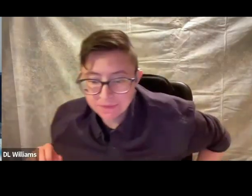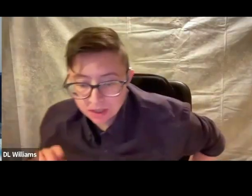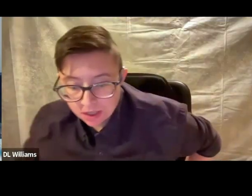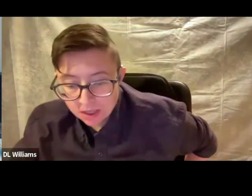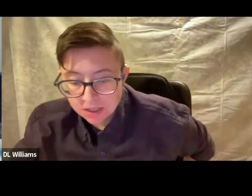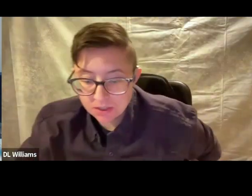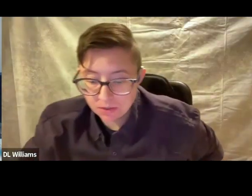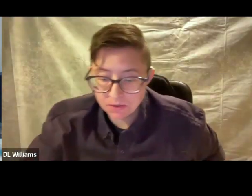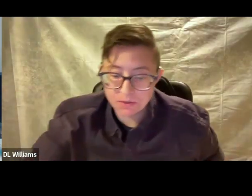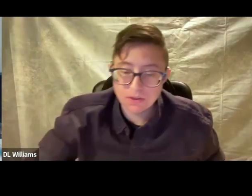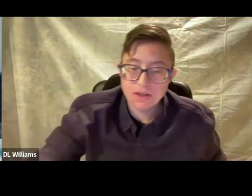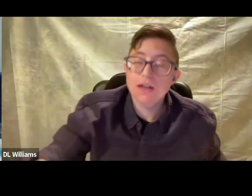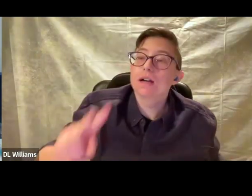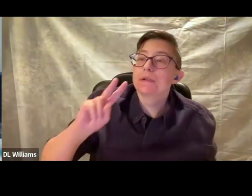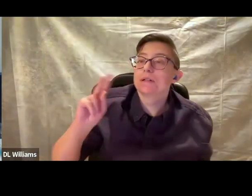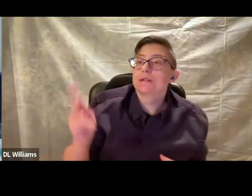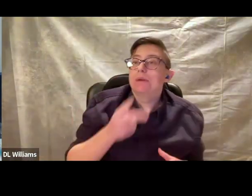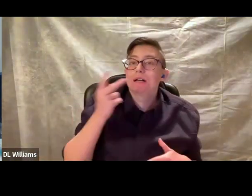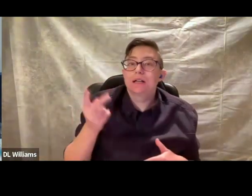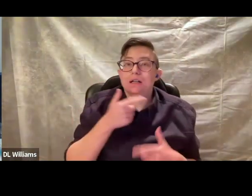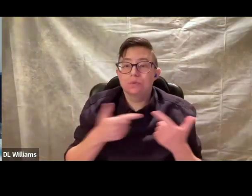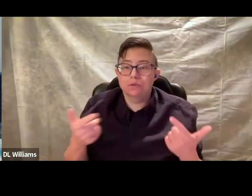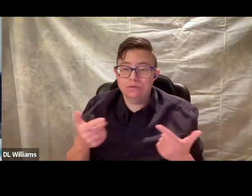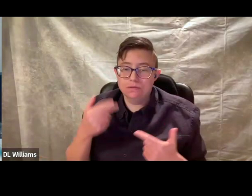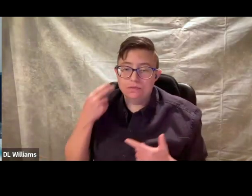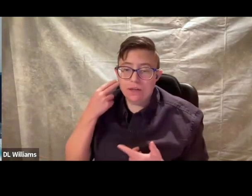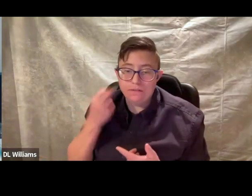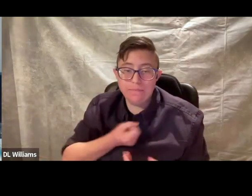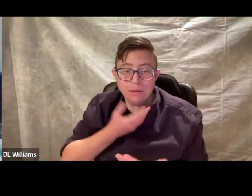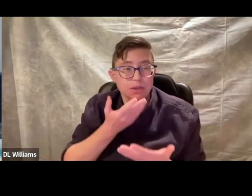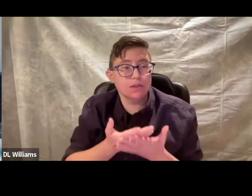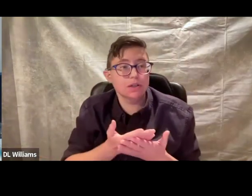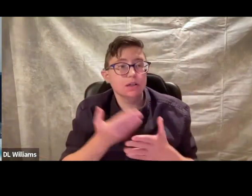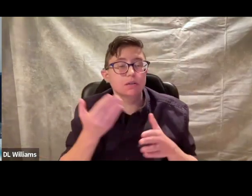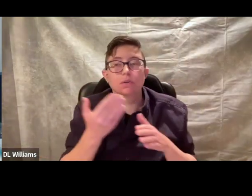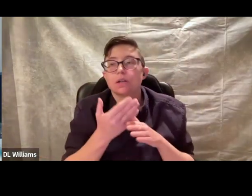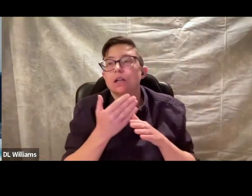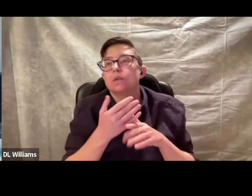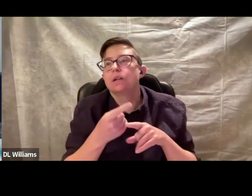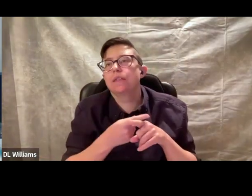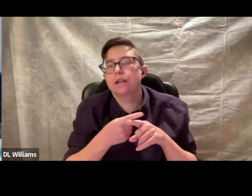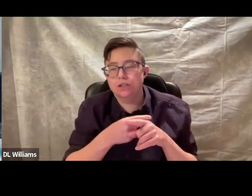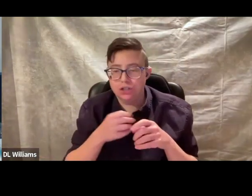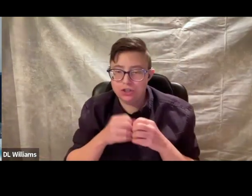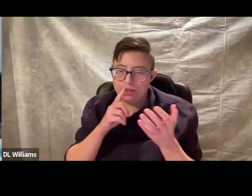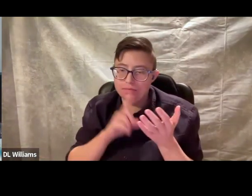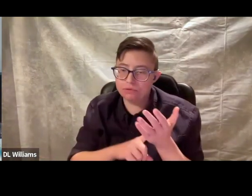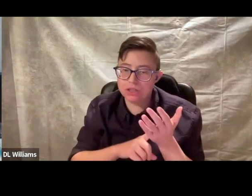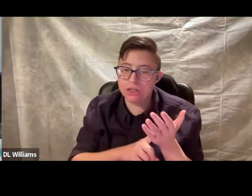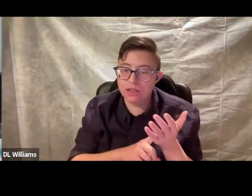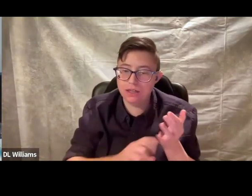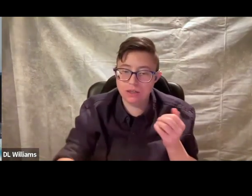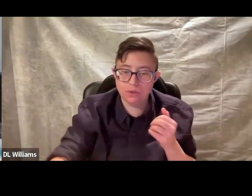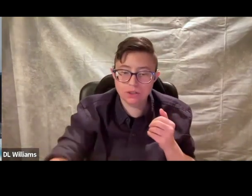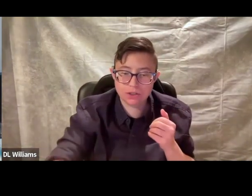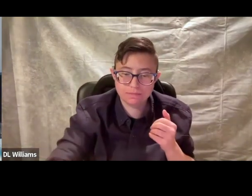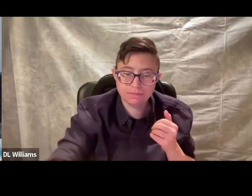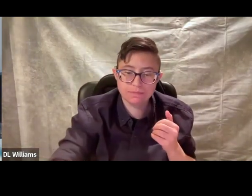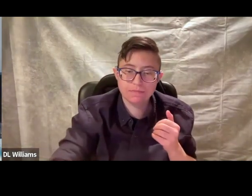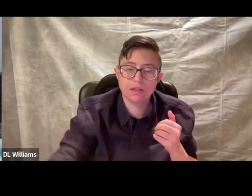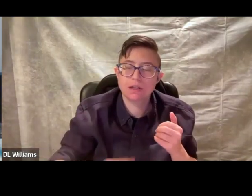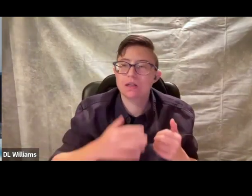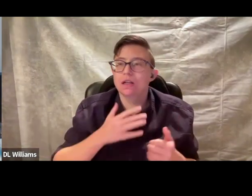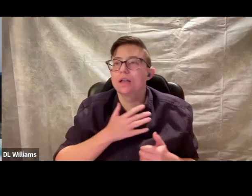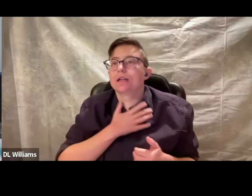So I'm a bilingual deaf poet working with English and British sign language.